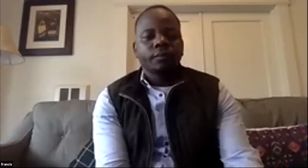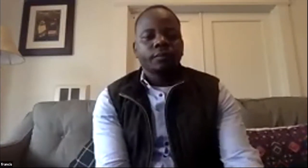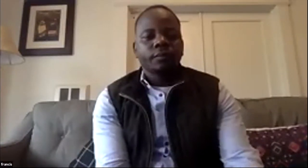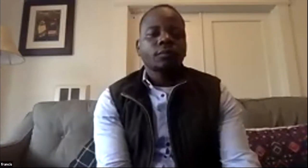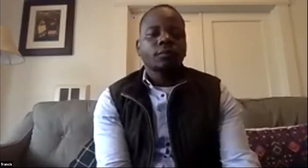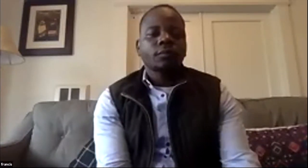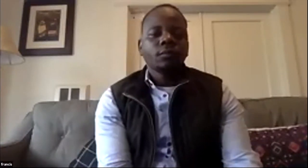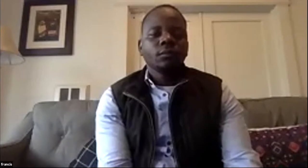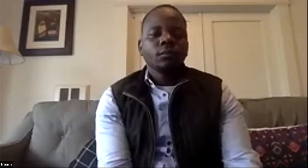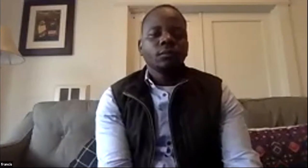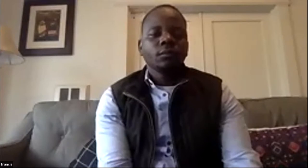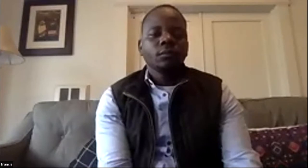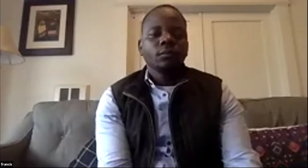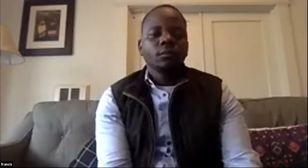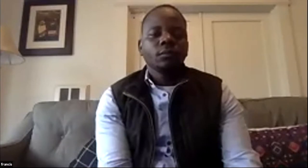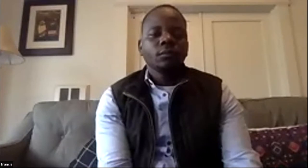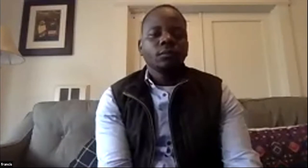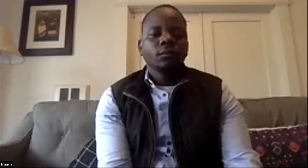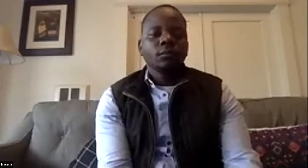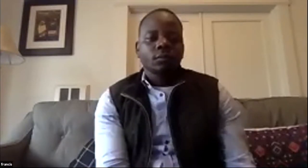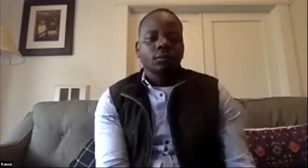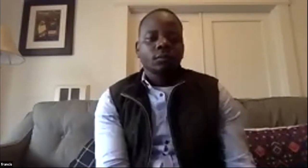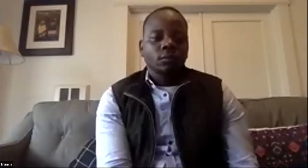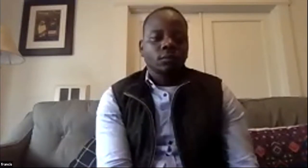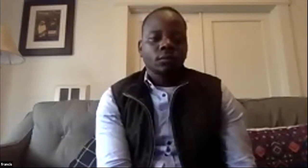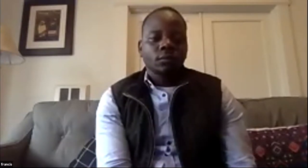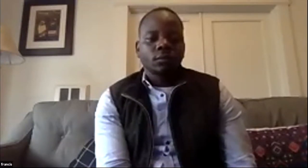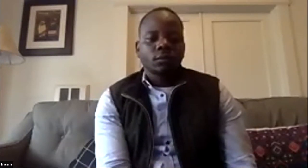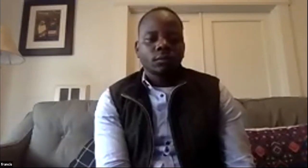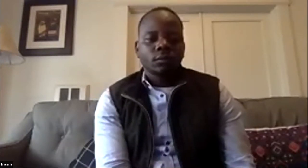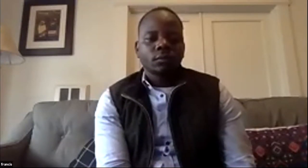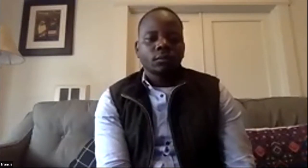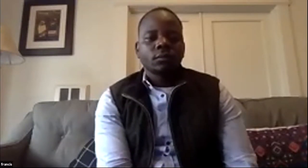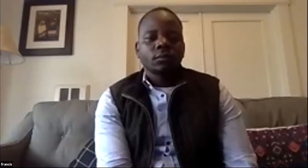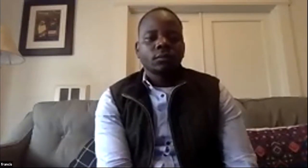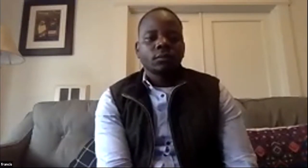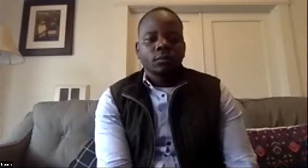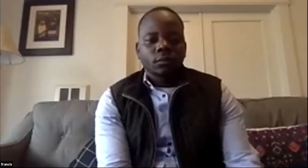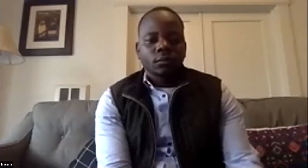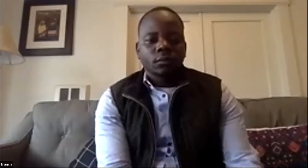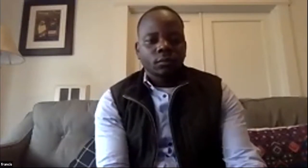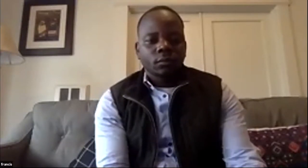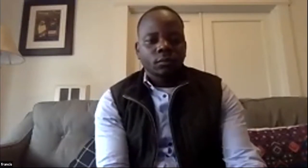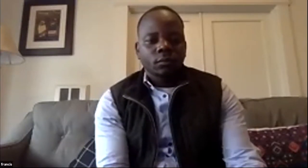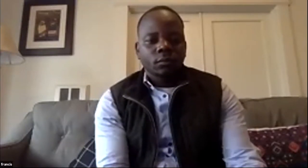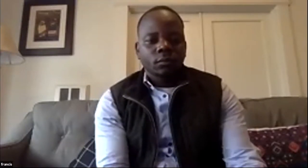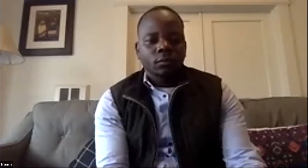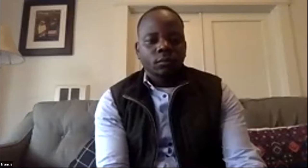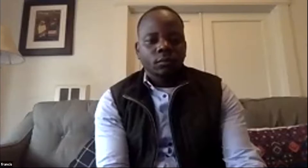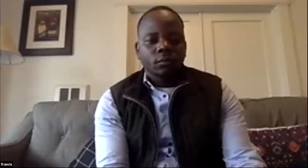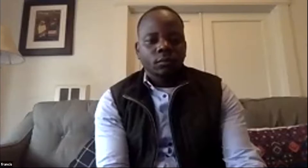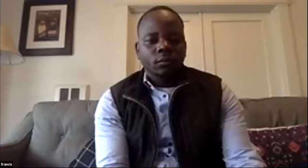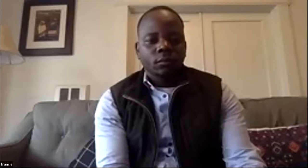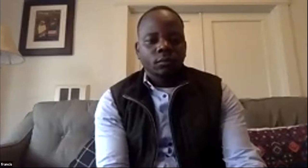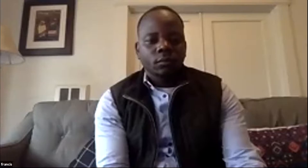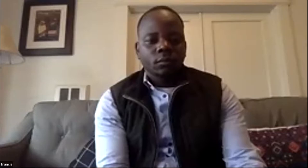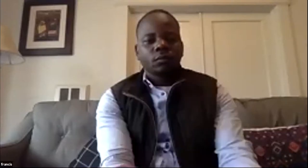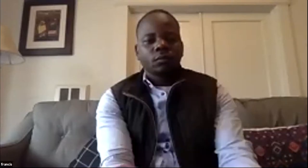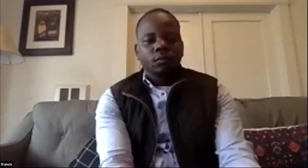community comes at a young age basically grows up in the heart that's sort of the heart of the of the